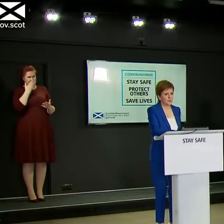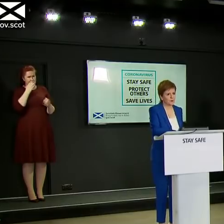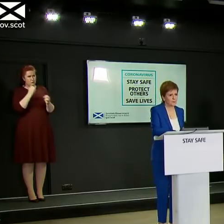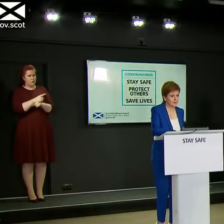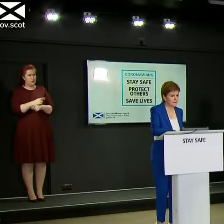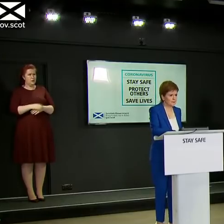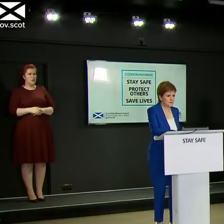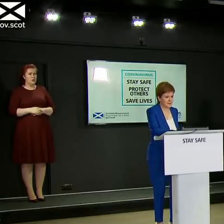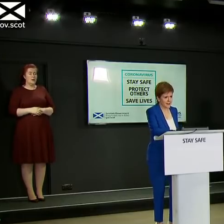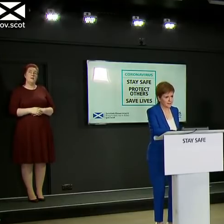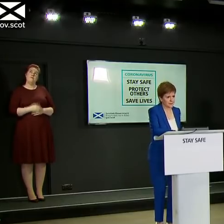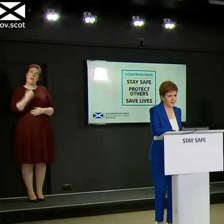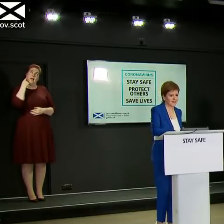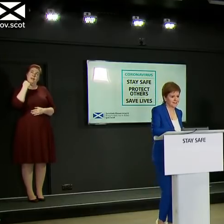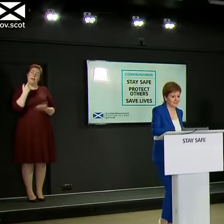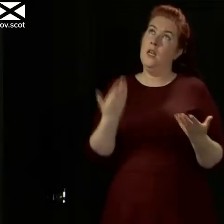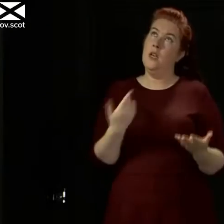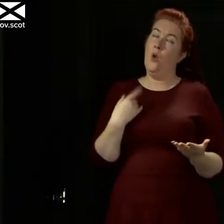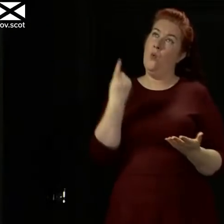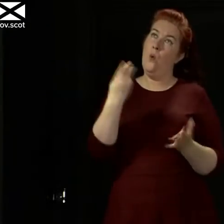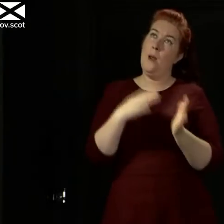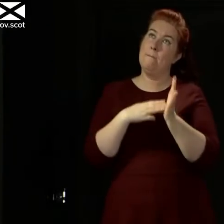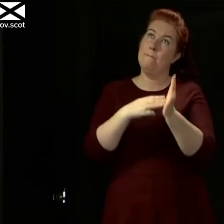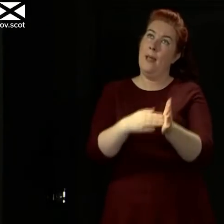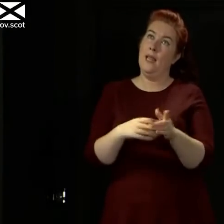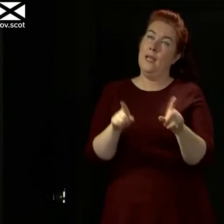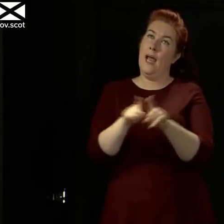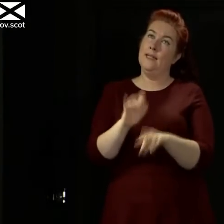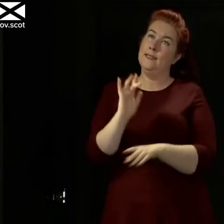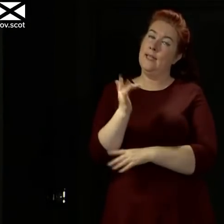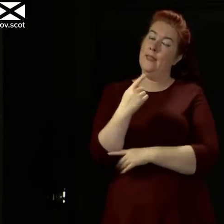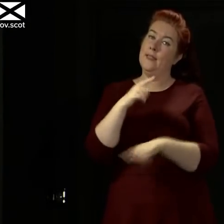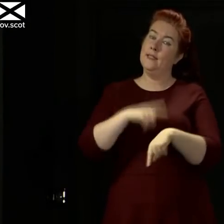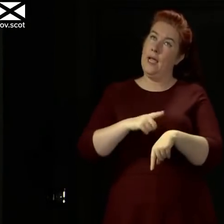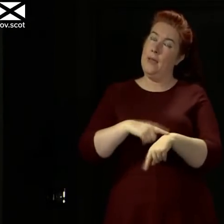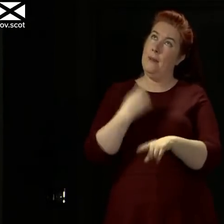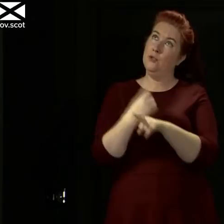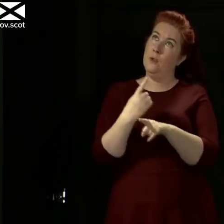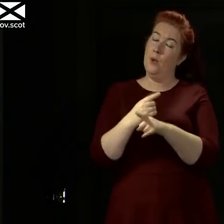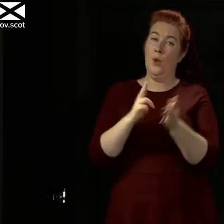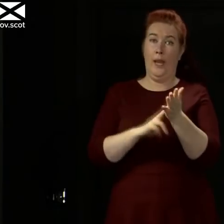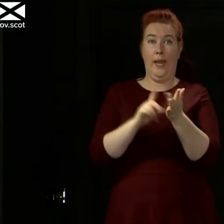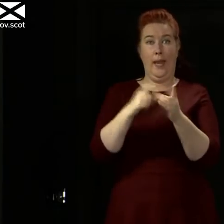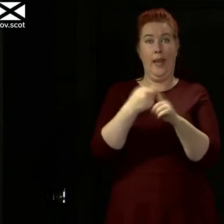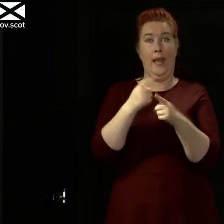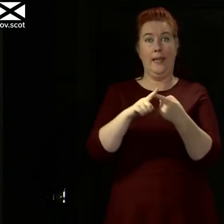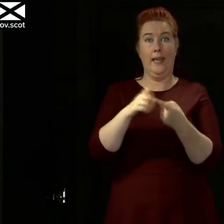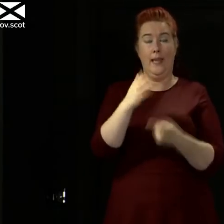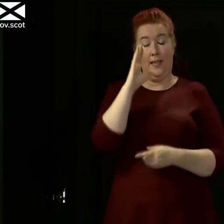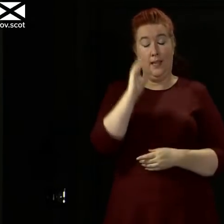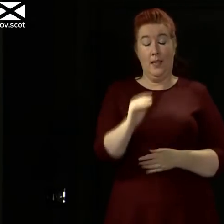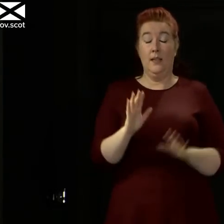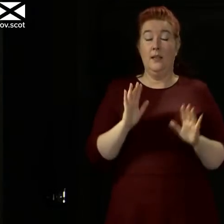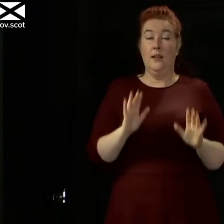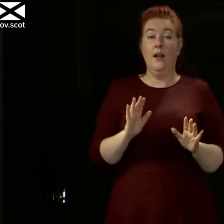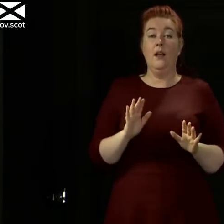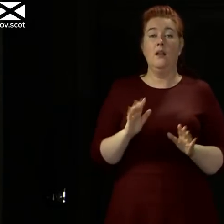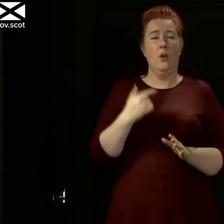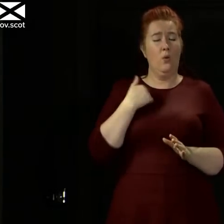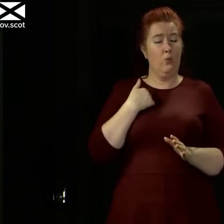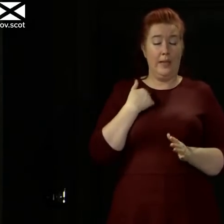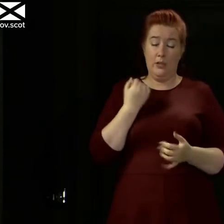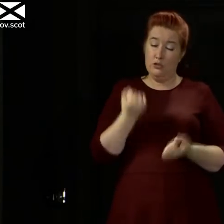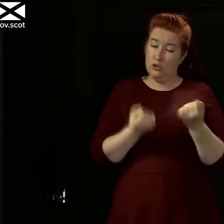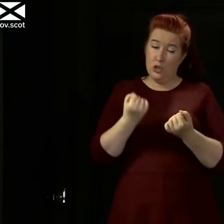Possibly for the one millionth and tenth time I will cover Nike. We make judgments on a case-by